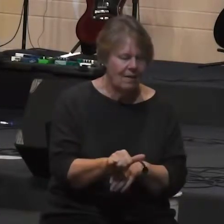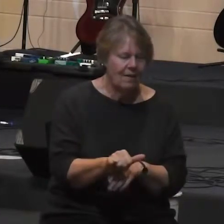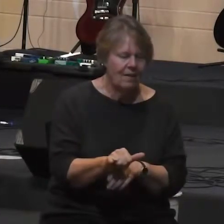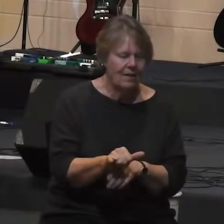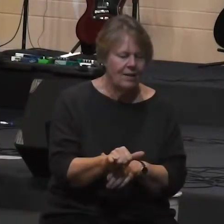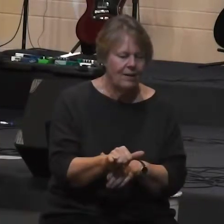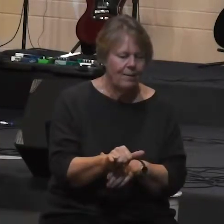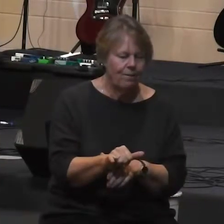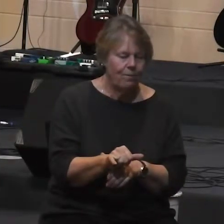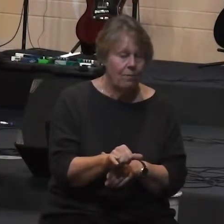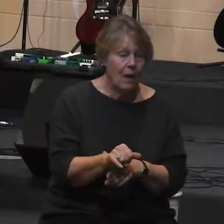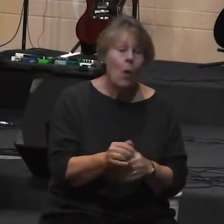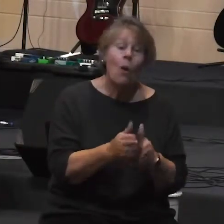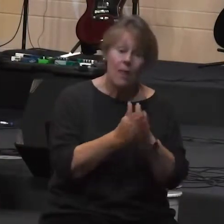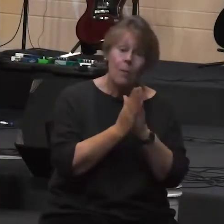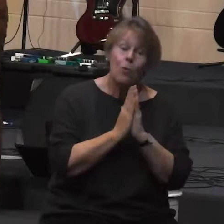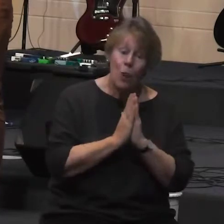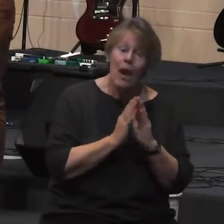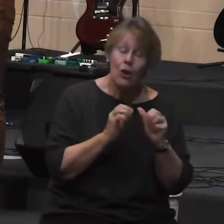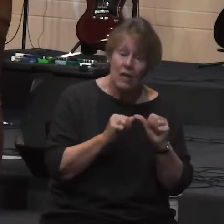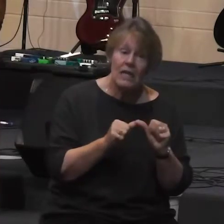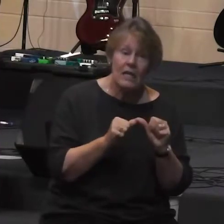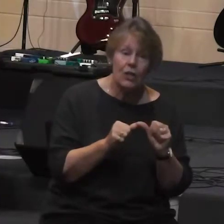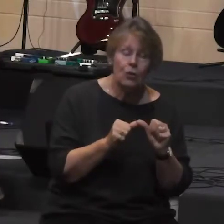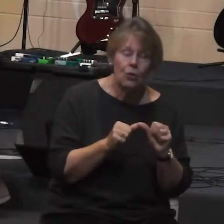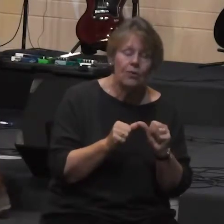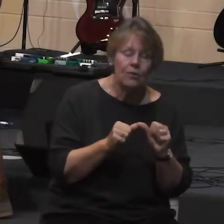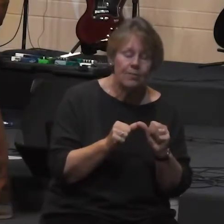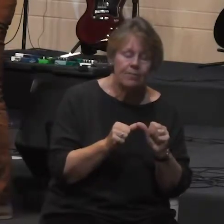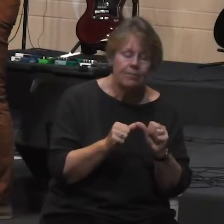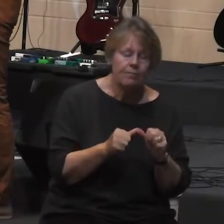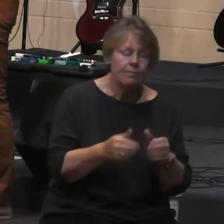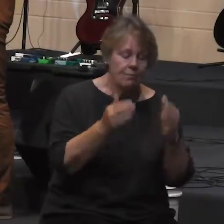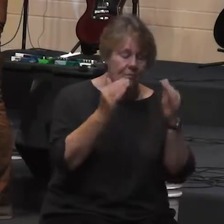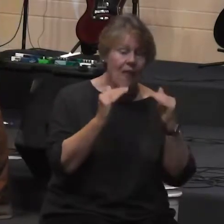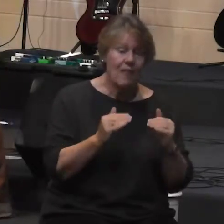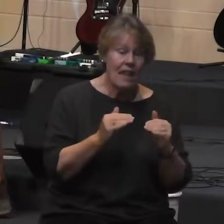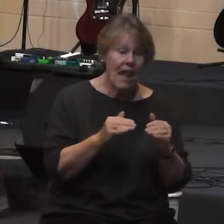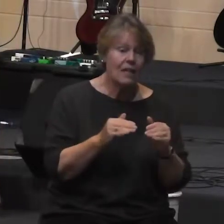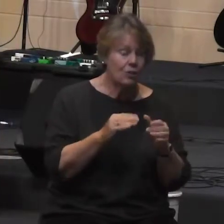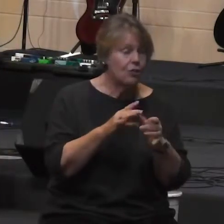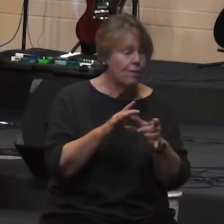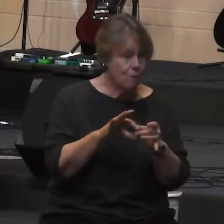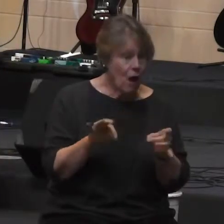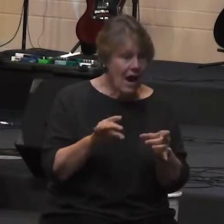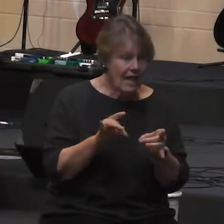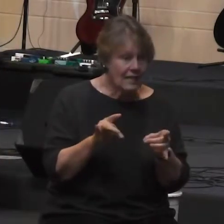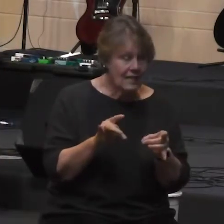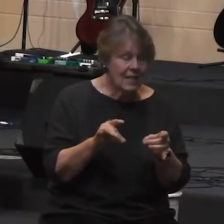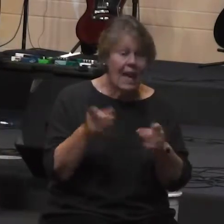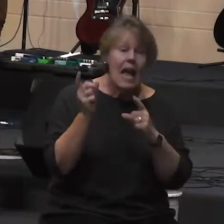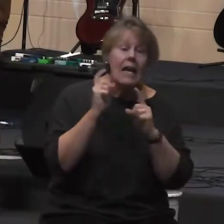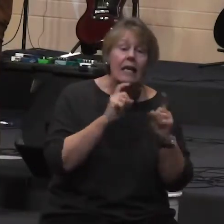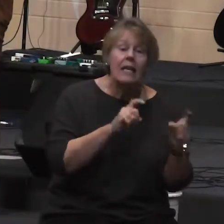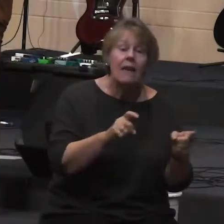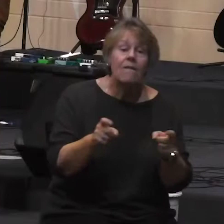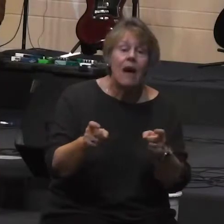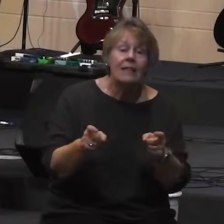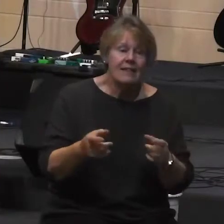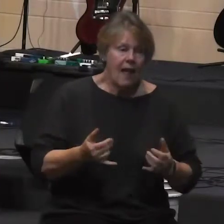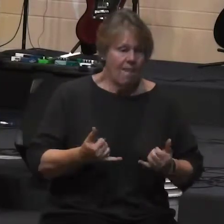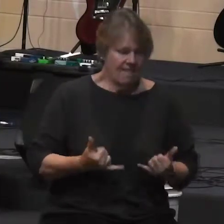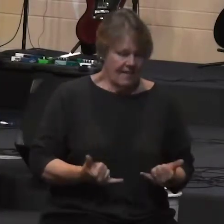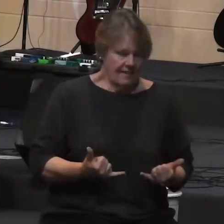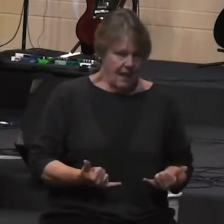well the prayer goes on to give us at least a couple clues the next phrase give us what give us this day